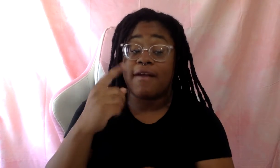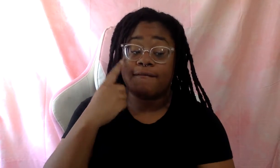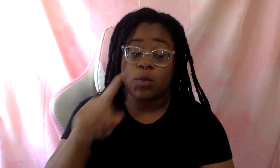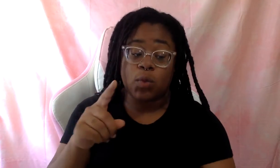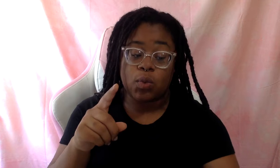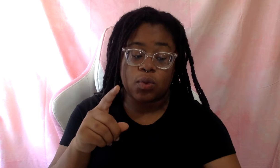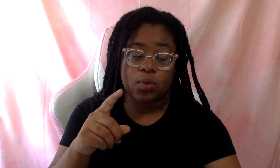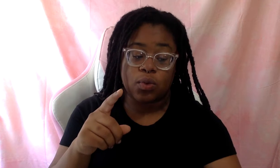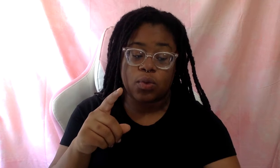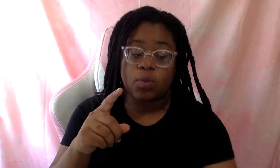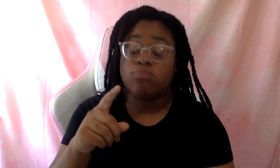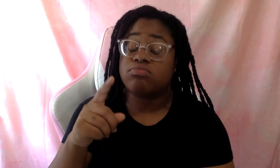Um,